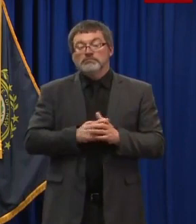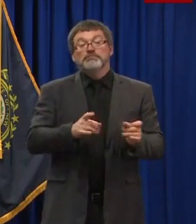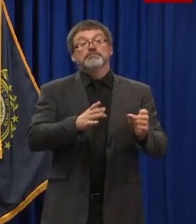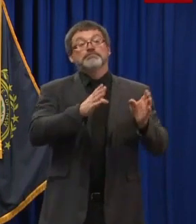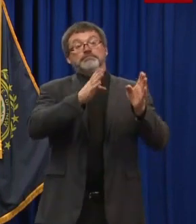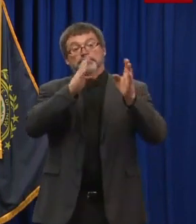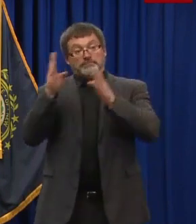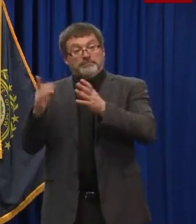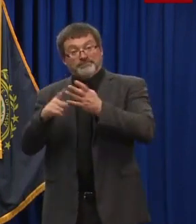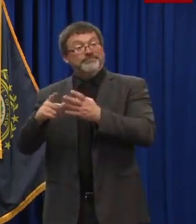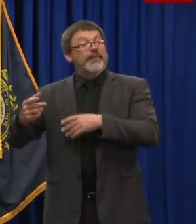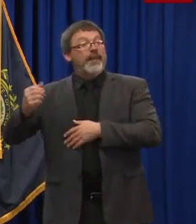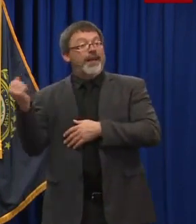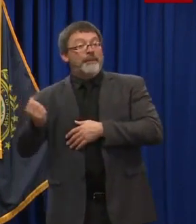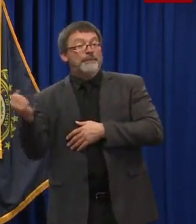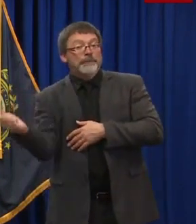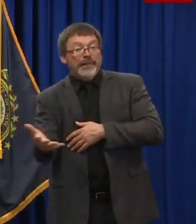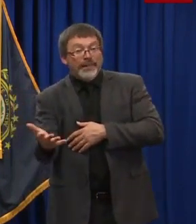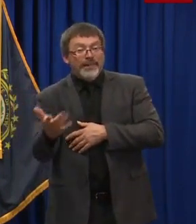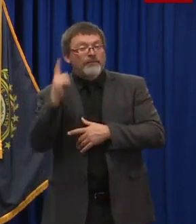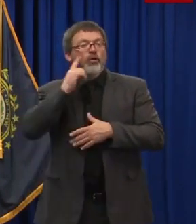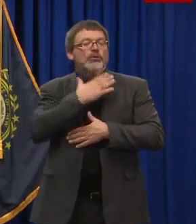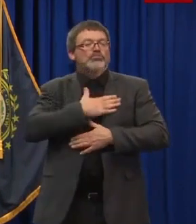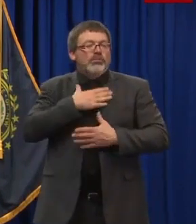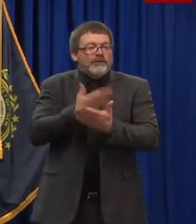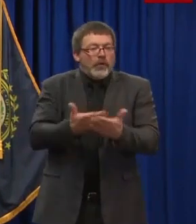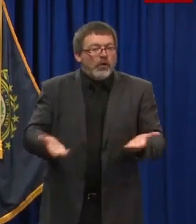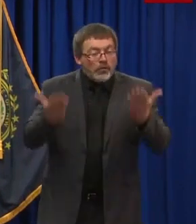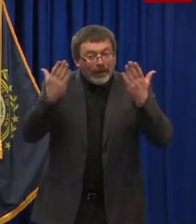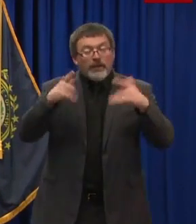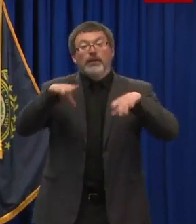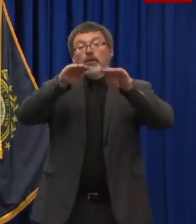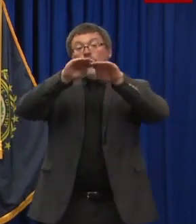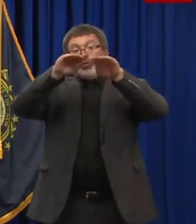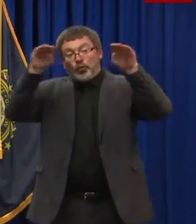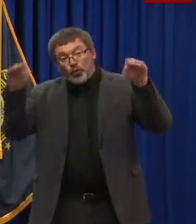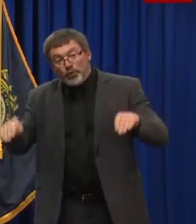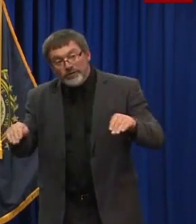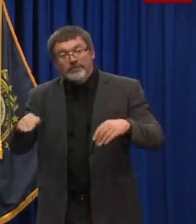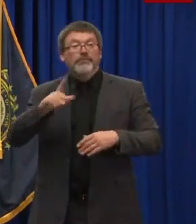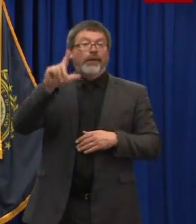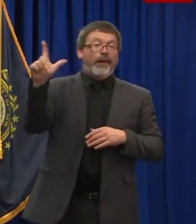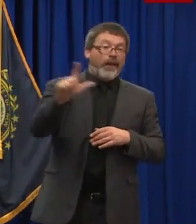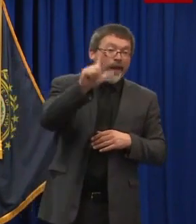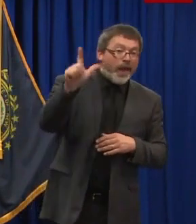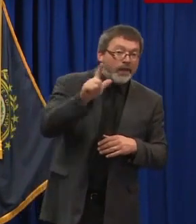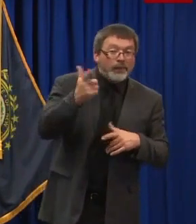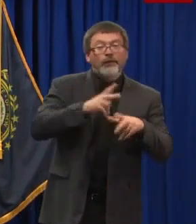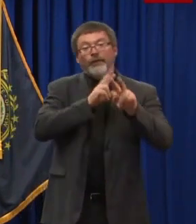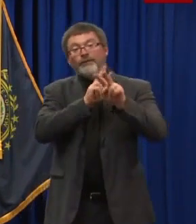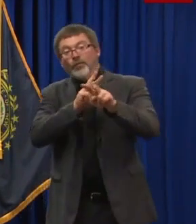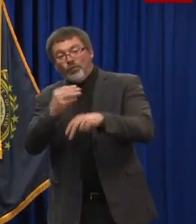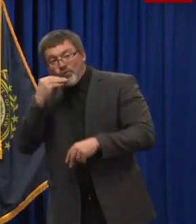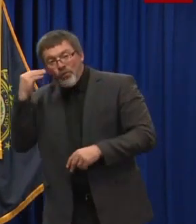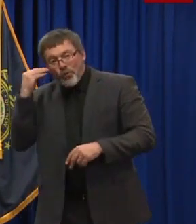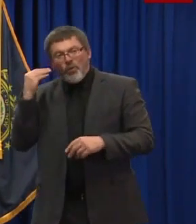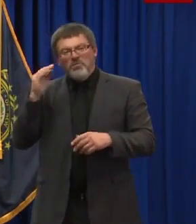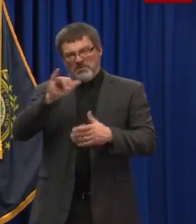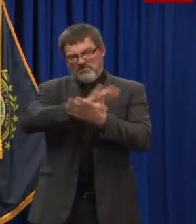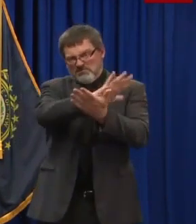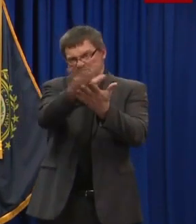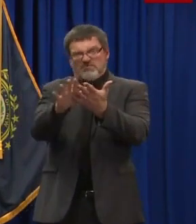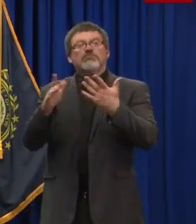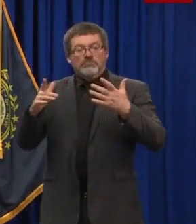facilities, museums, libraries, and funeral homes will also be able to move forward on June 15th. Again, with new guidance and